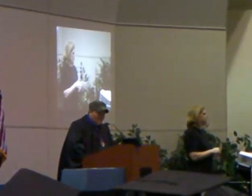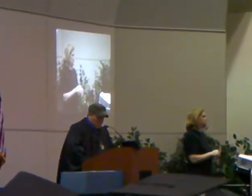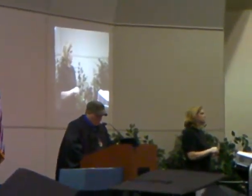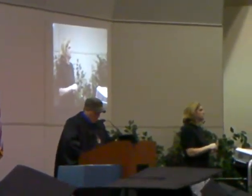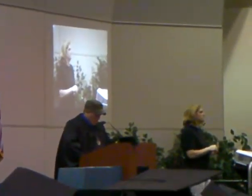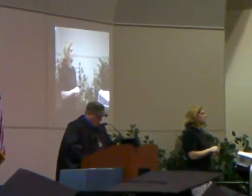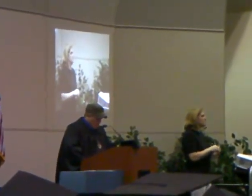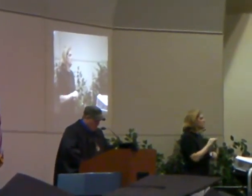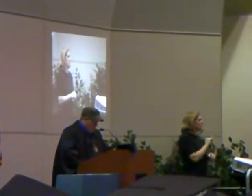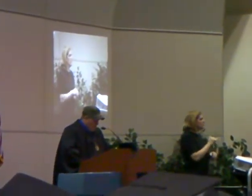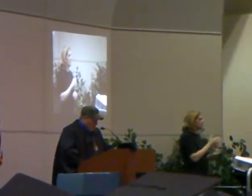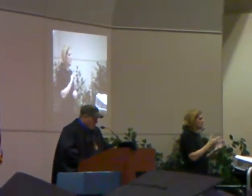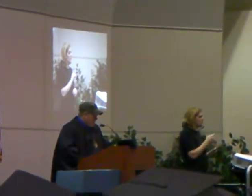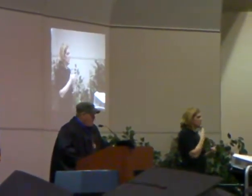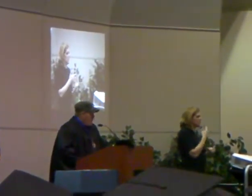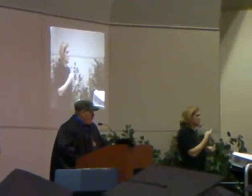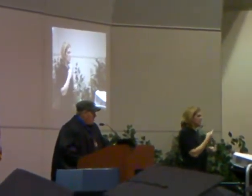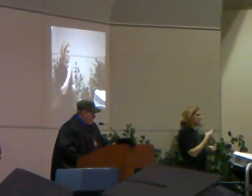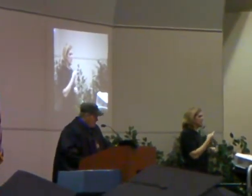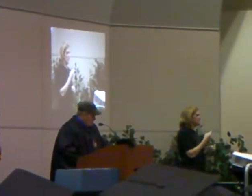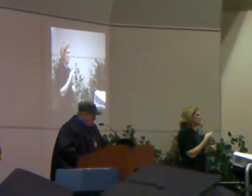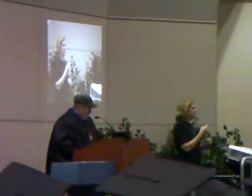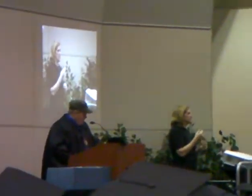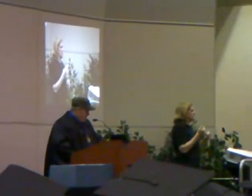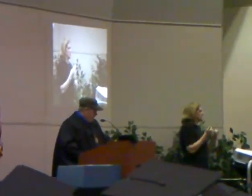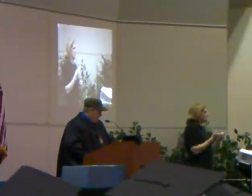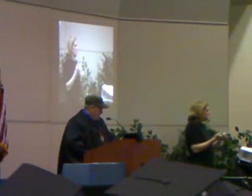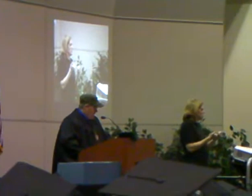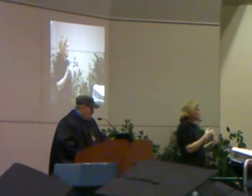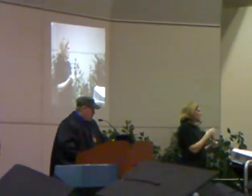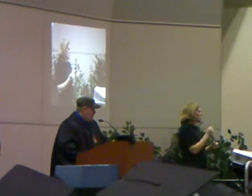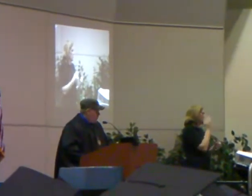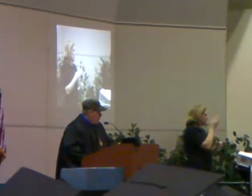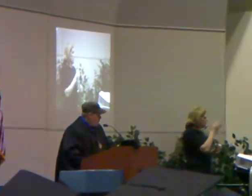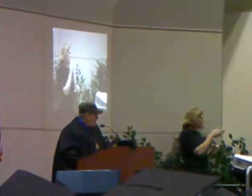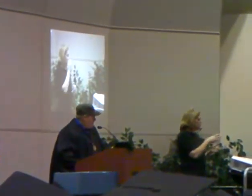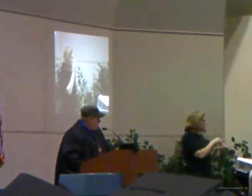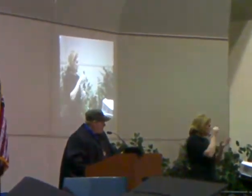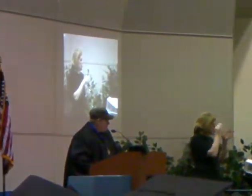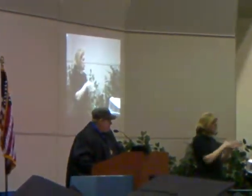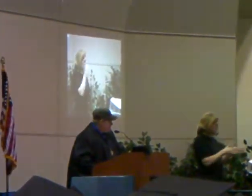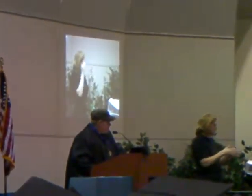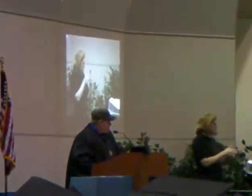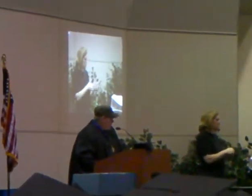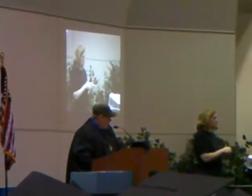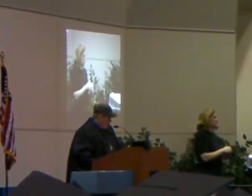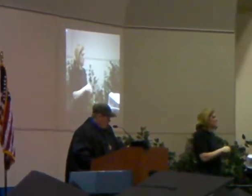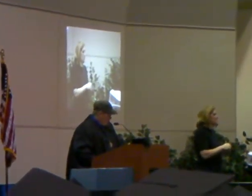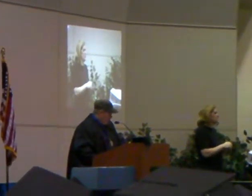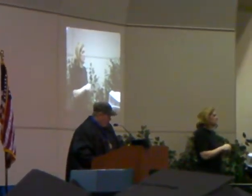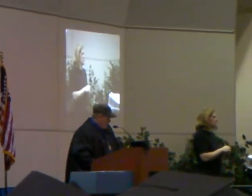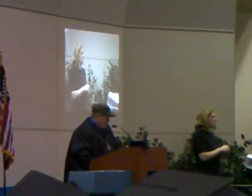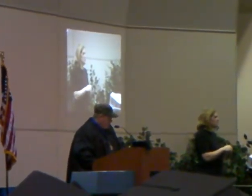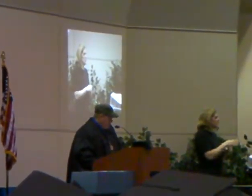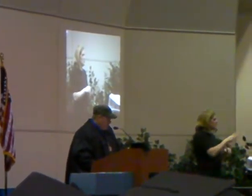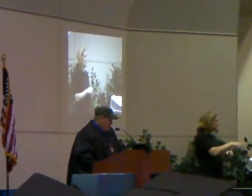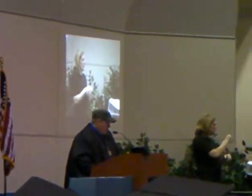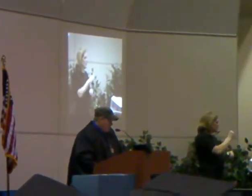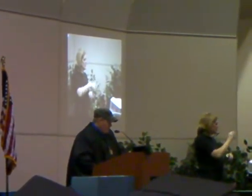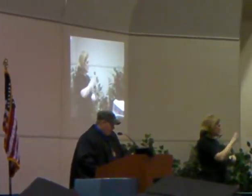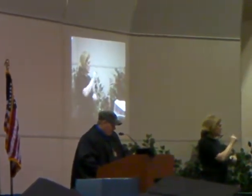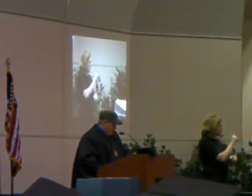and future students to step up and take the baton in their hand. where we in the class of 2010 have left off.